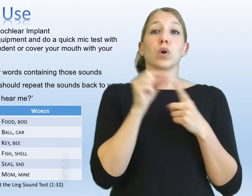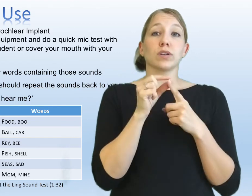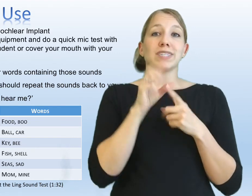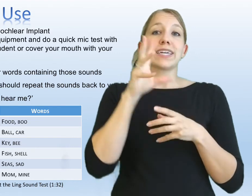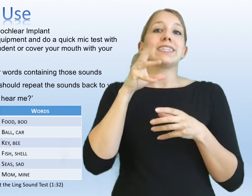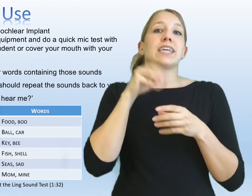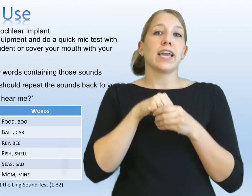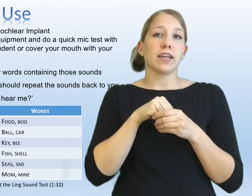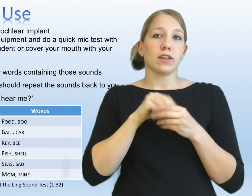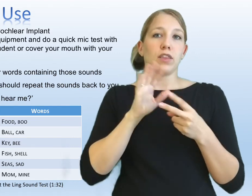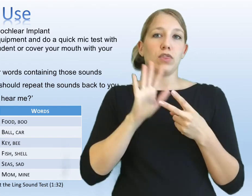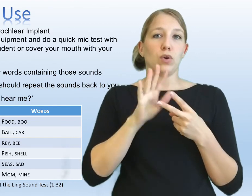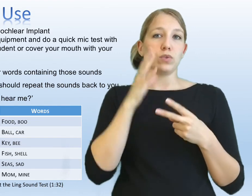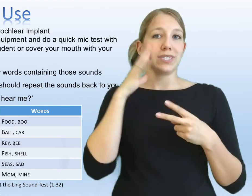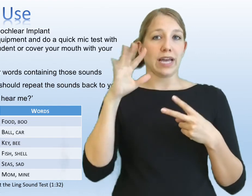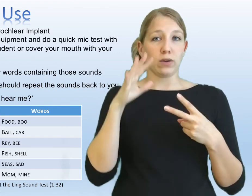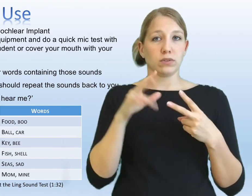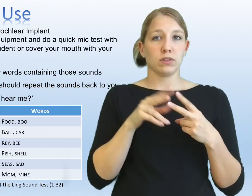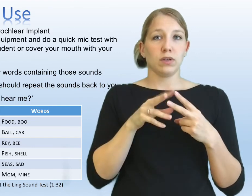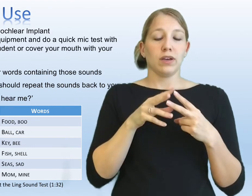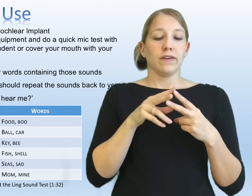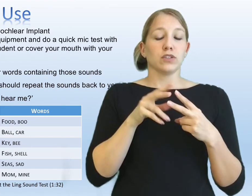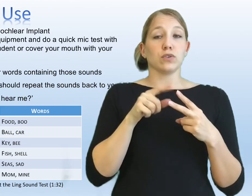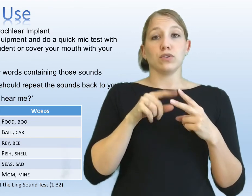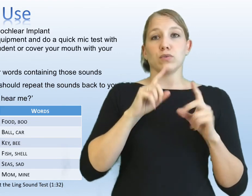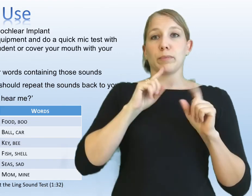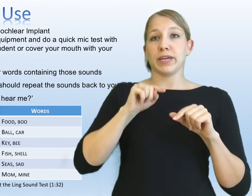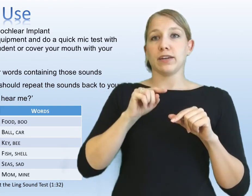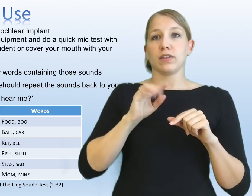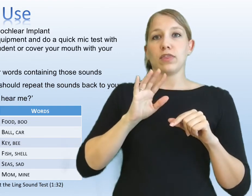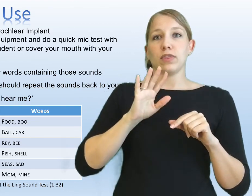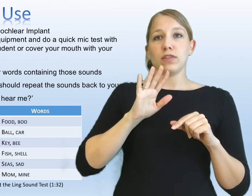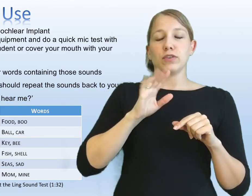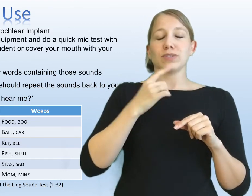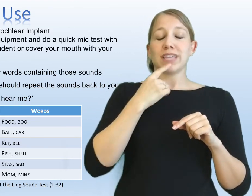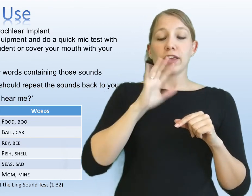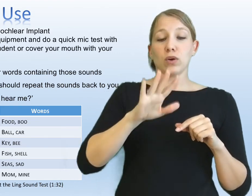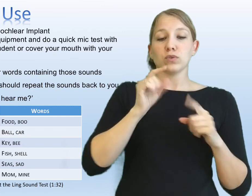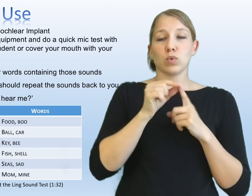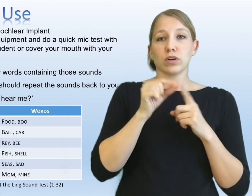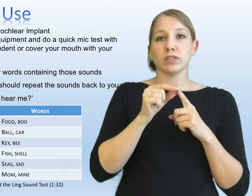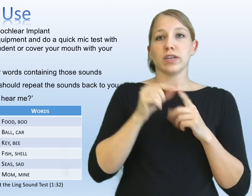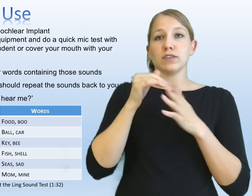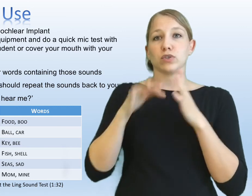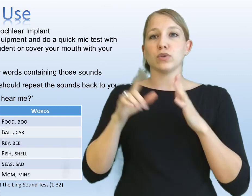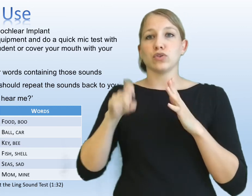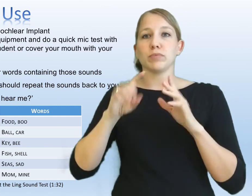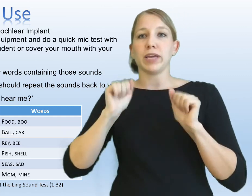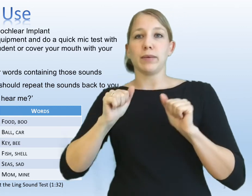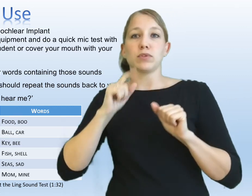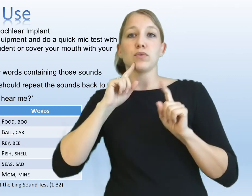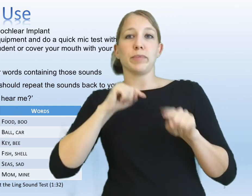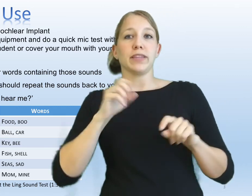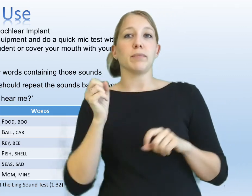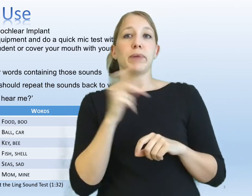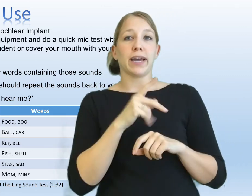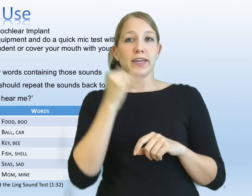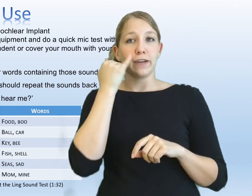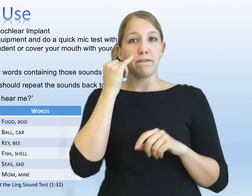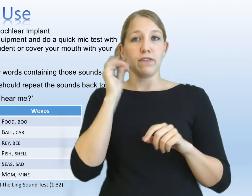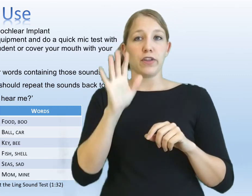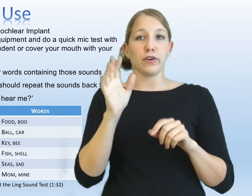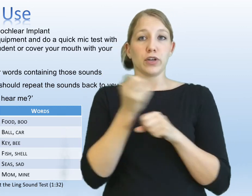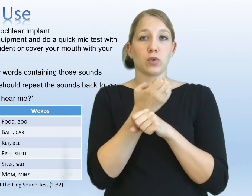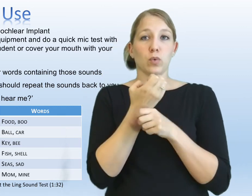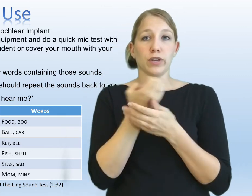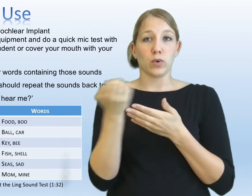can use words that contain those sounds. So you'll repeat, you'll say those words and the student should be able to repeat them back